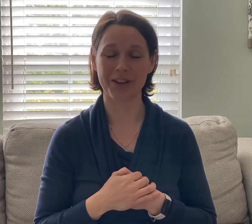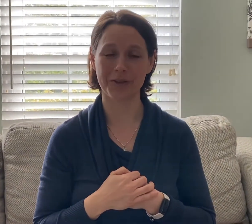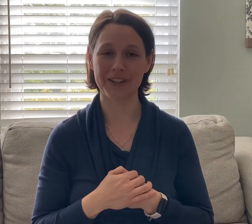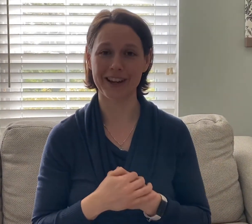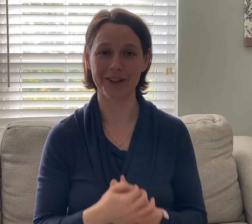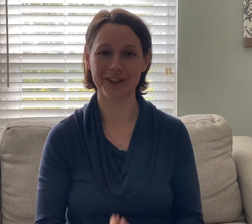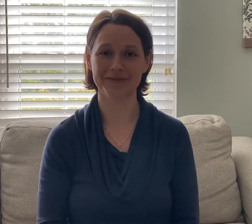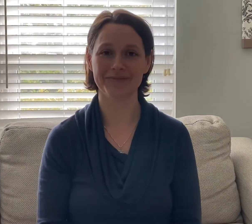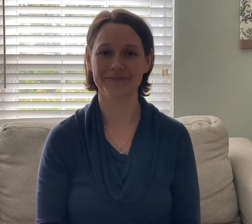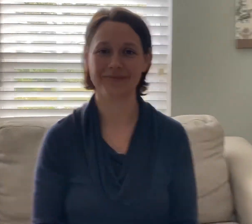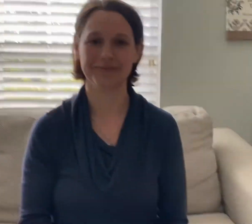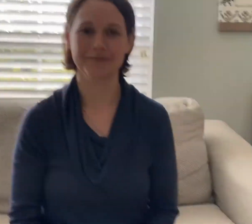confitayar